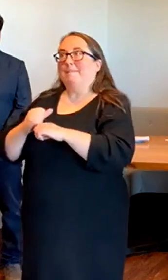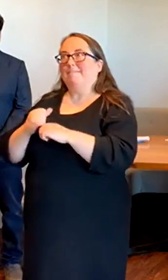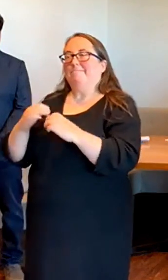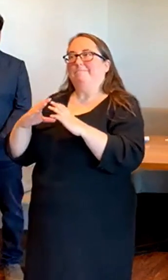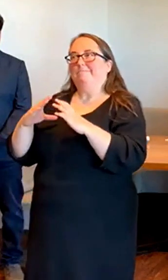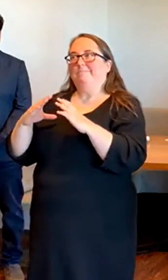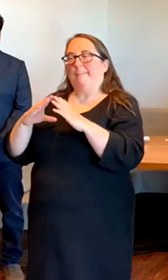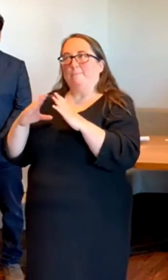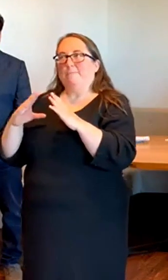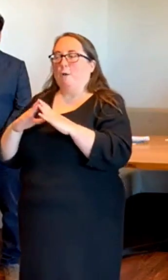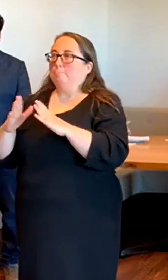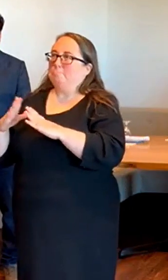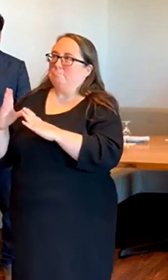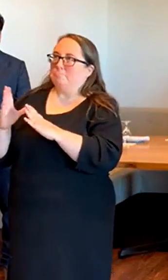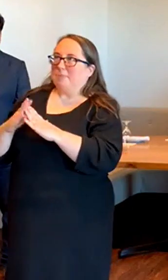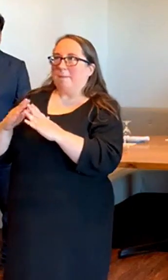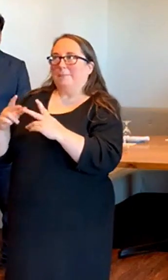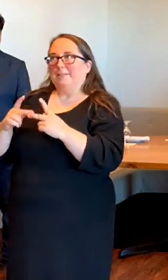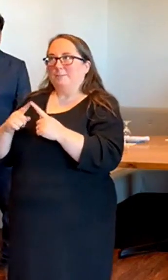in the region.